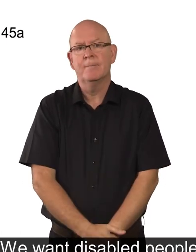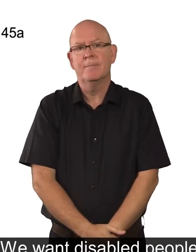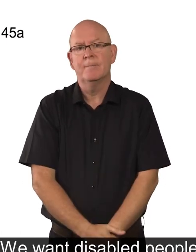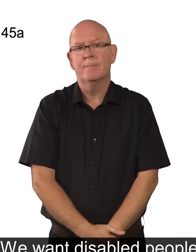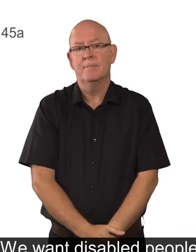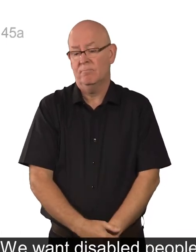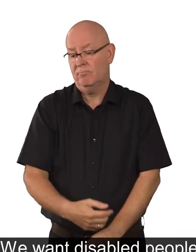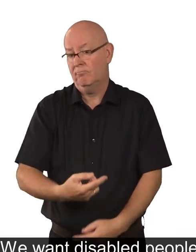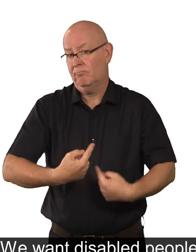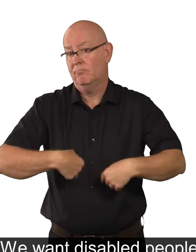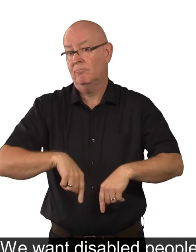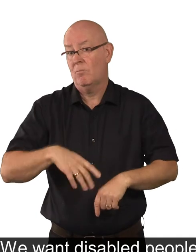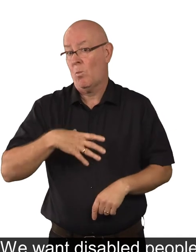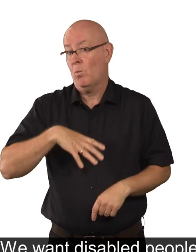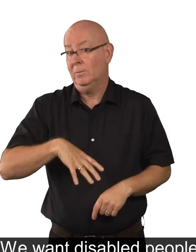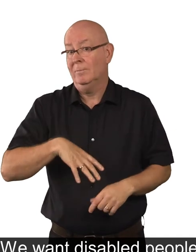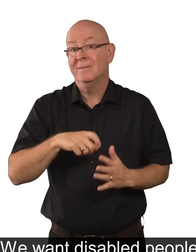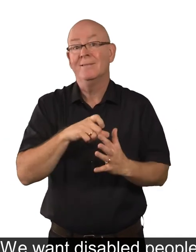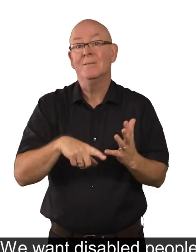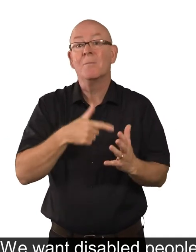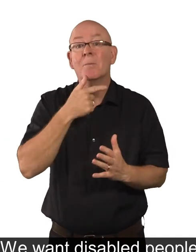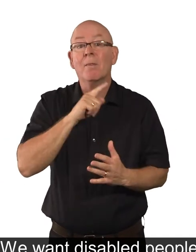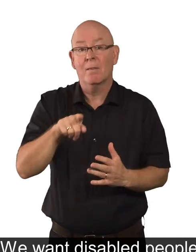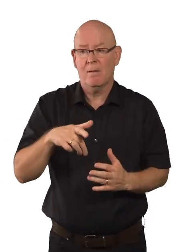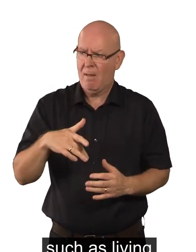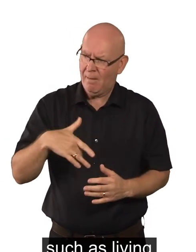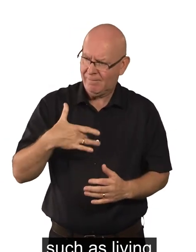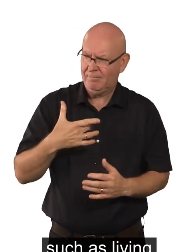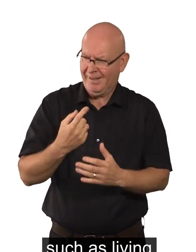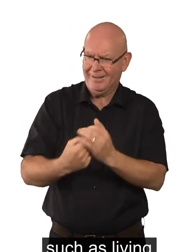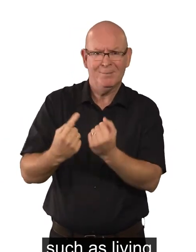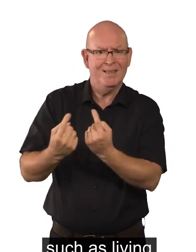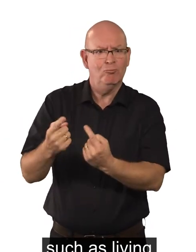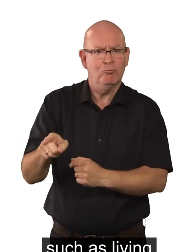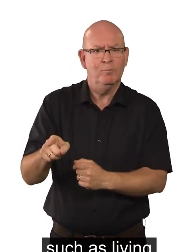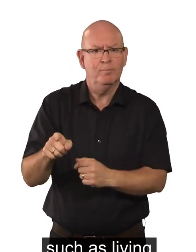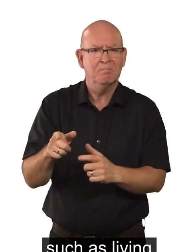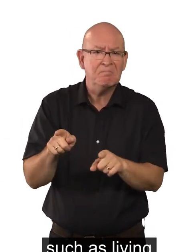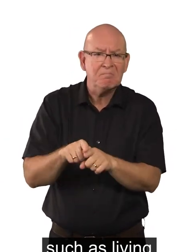We want disabled people to live independently, such as living in their own home.